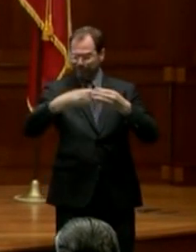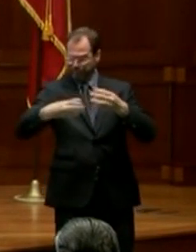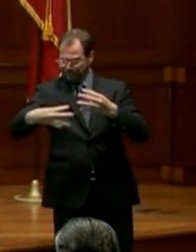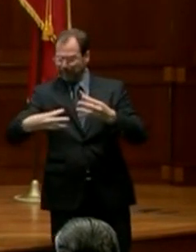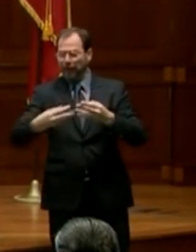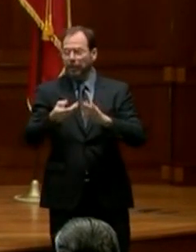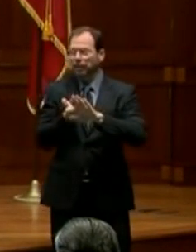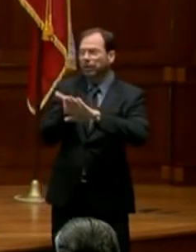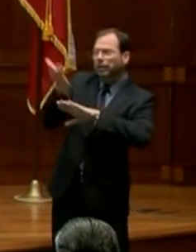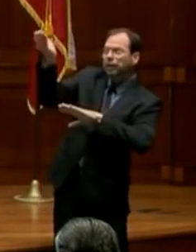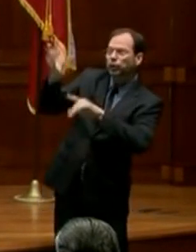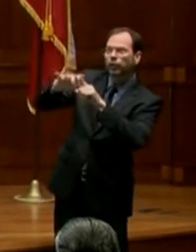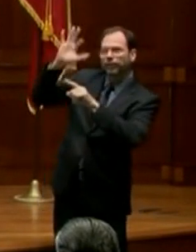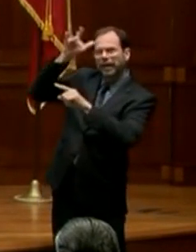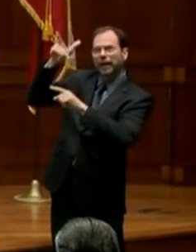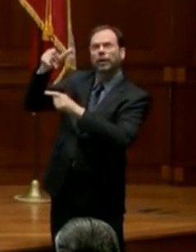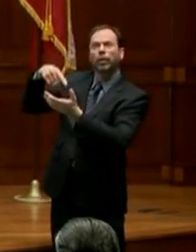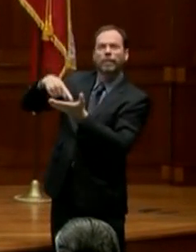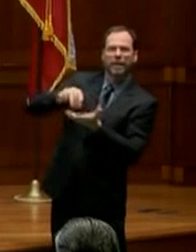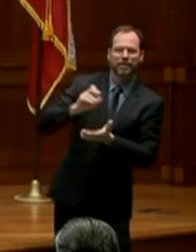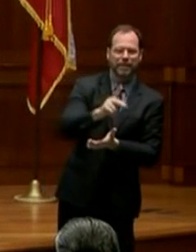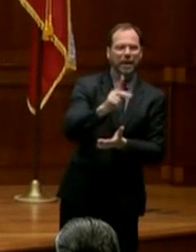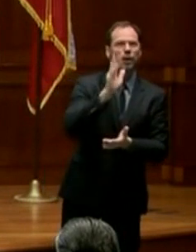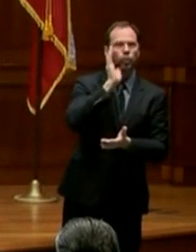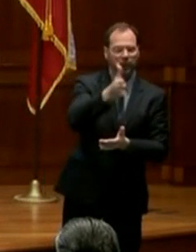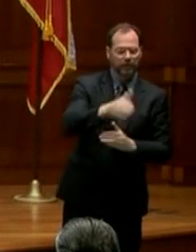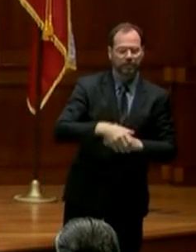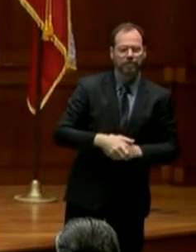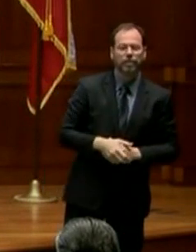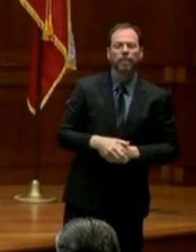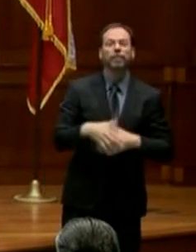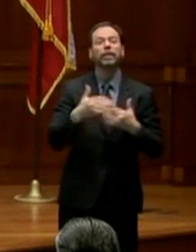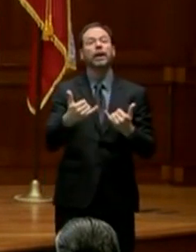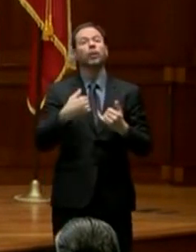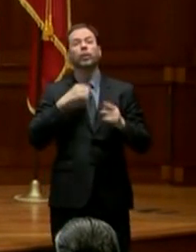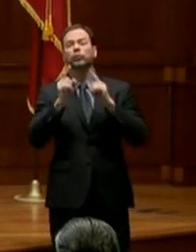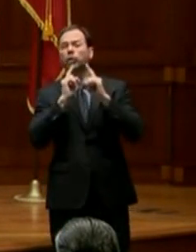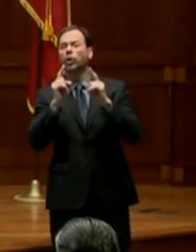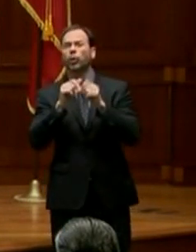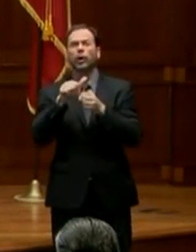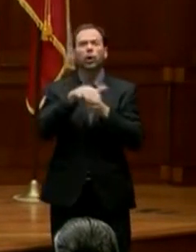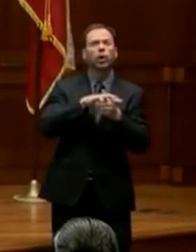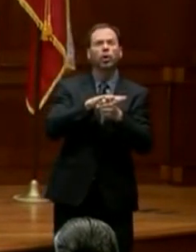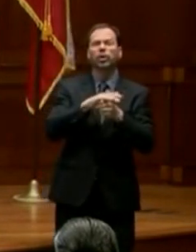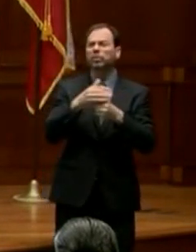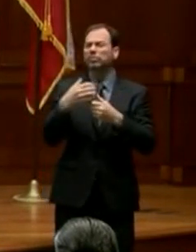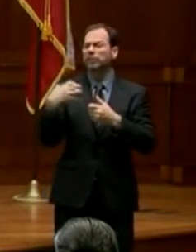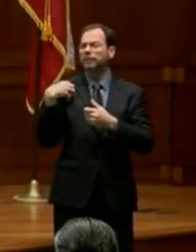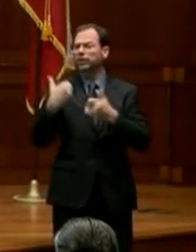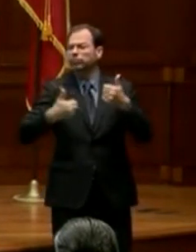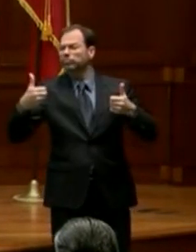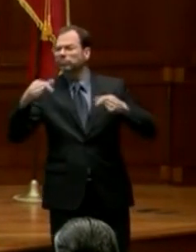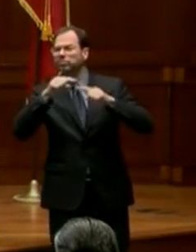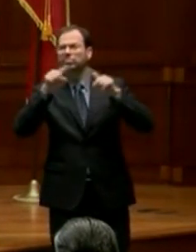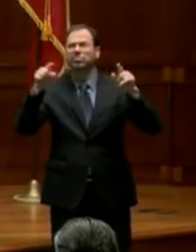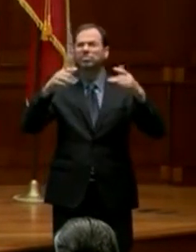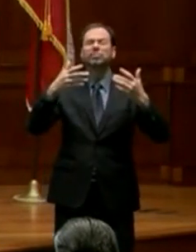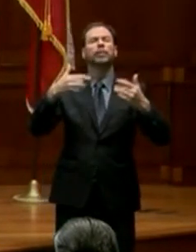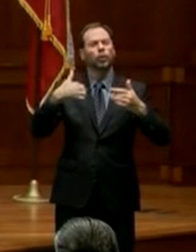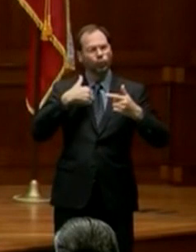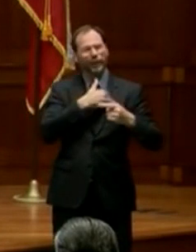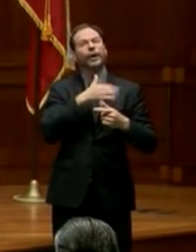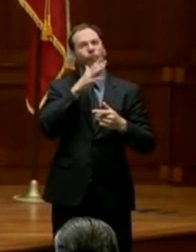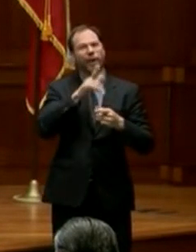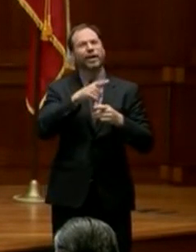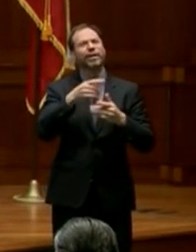as possible. With regard to these phone calls that we're having with local officials, these phone calls will continue on a weekly